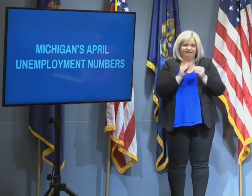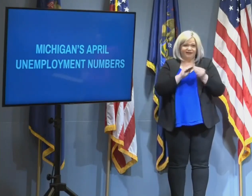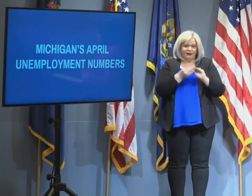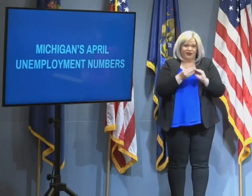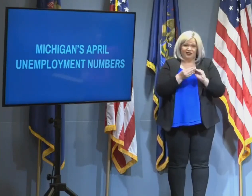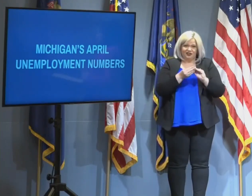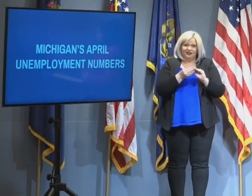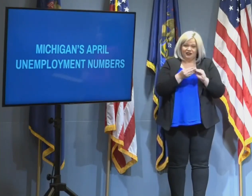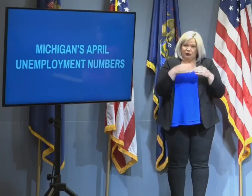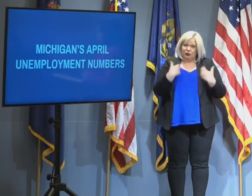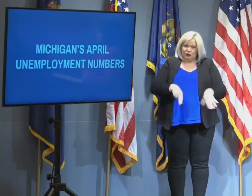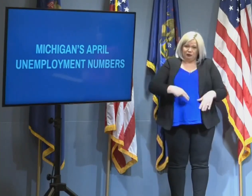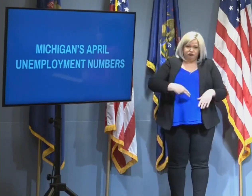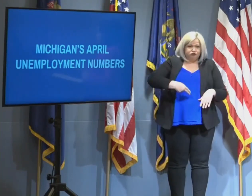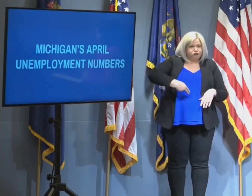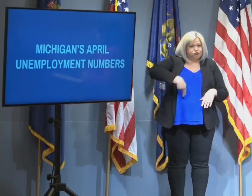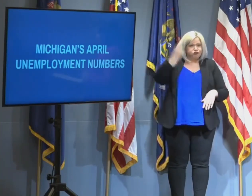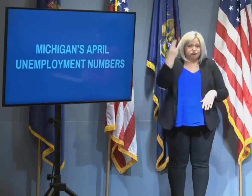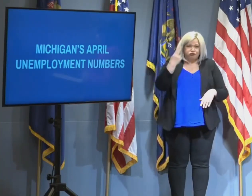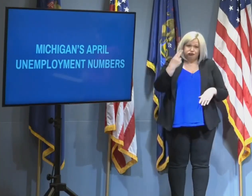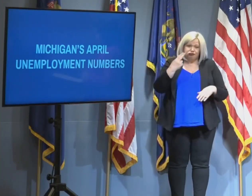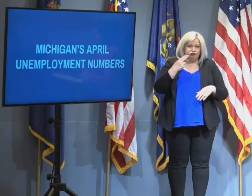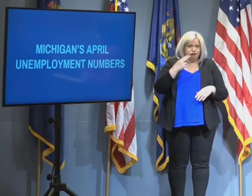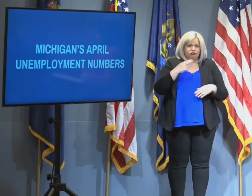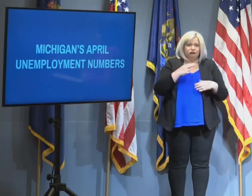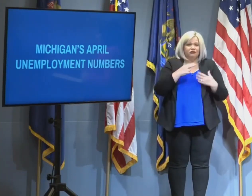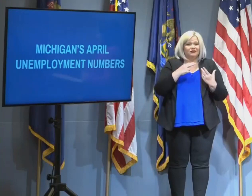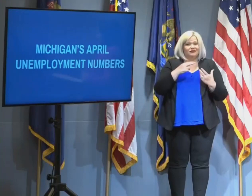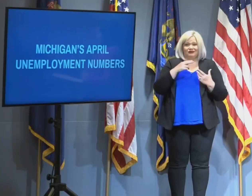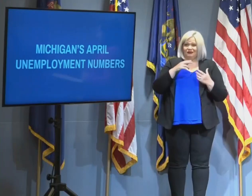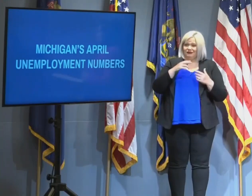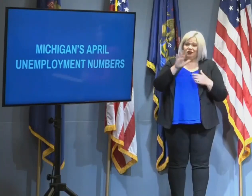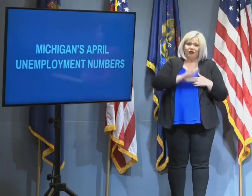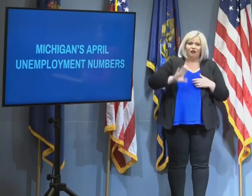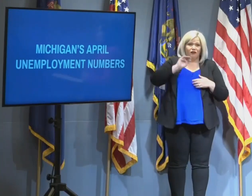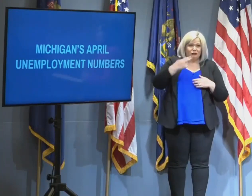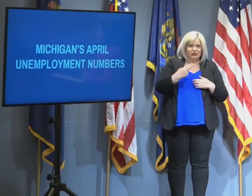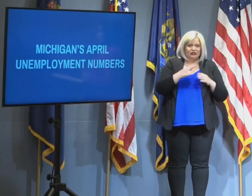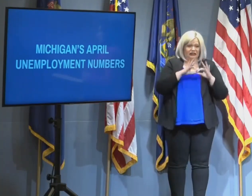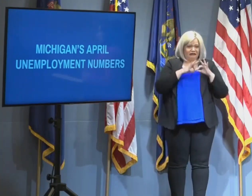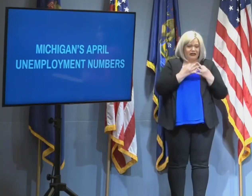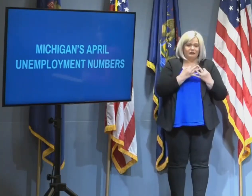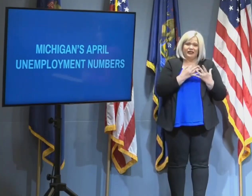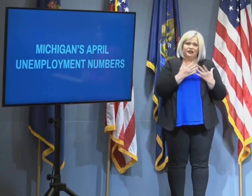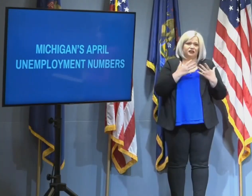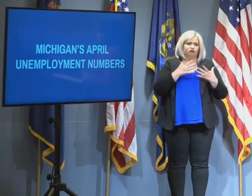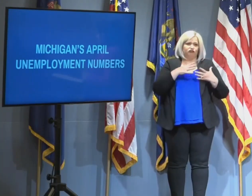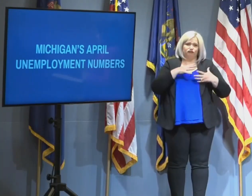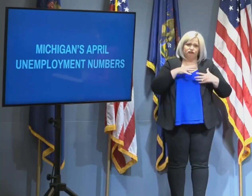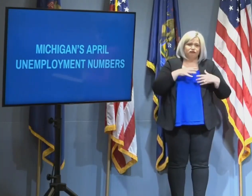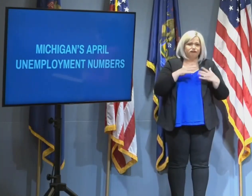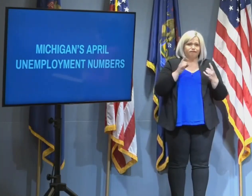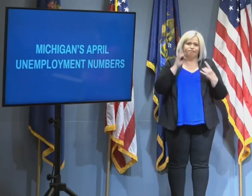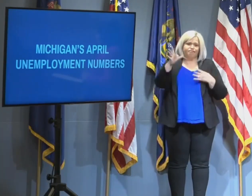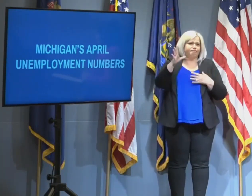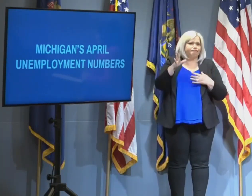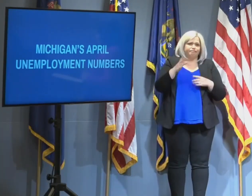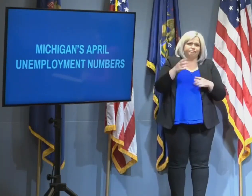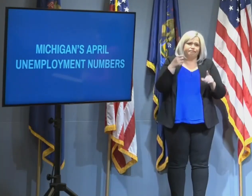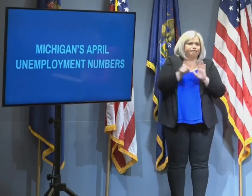This virus has devastated families across our state and put a lot of hardworking Michiganders out of work.